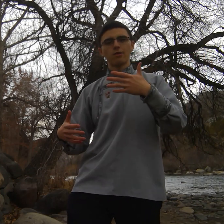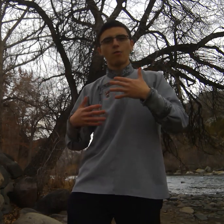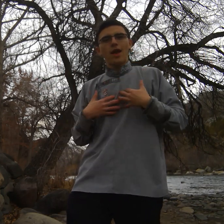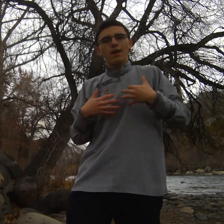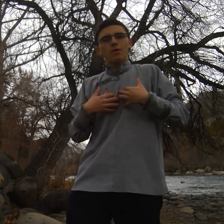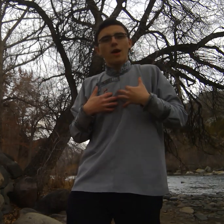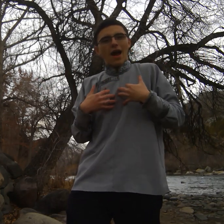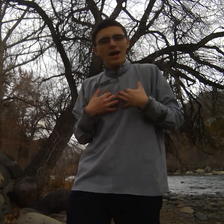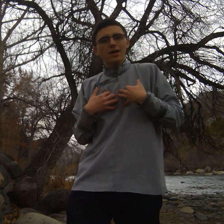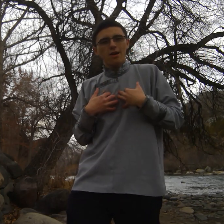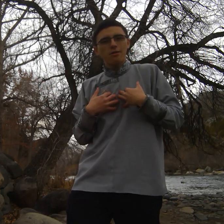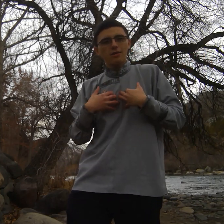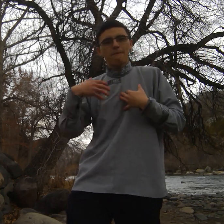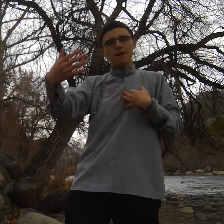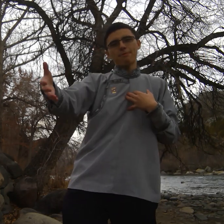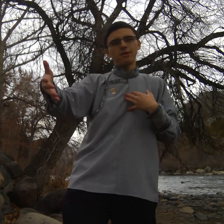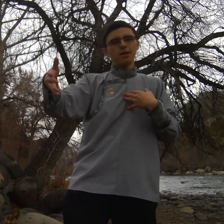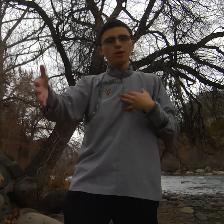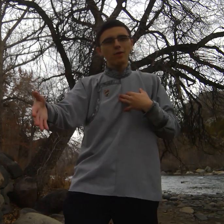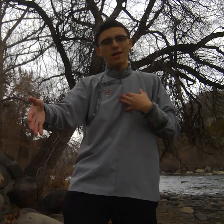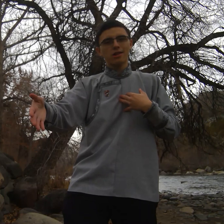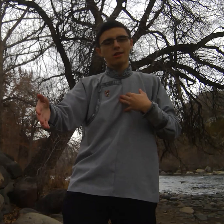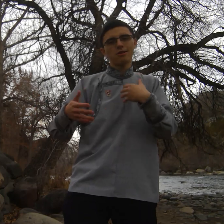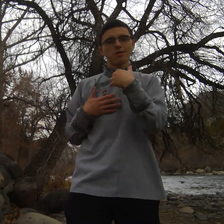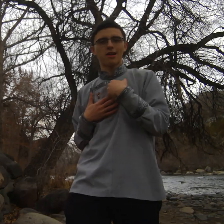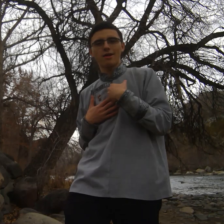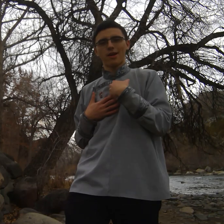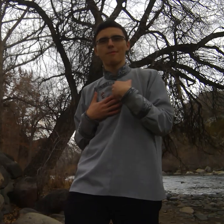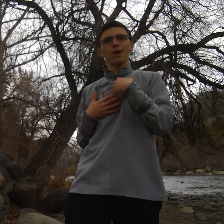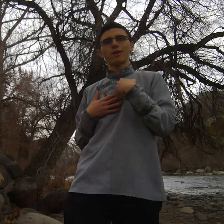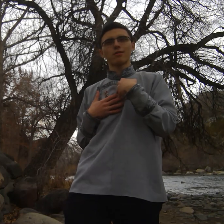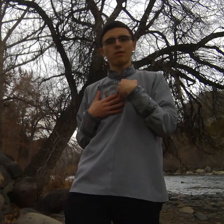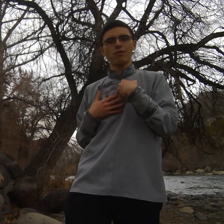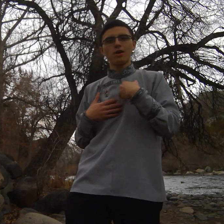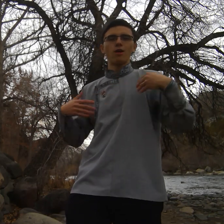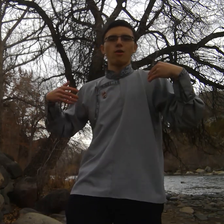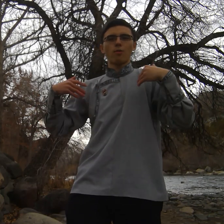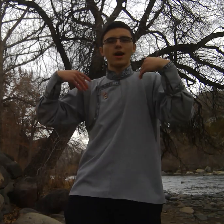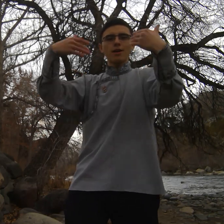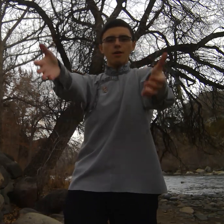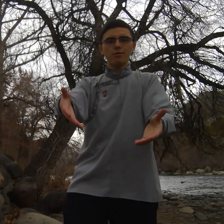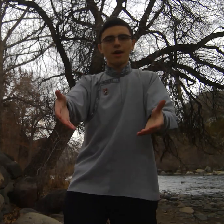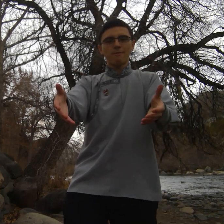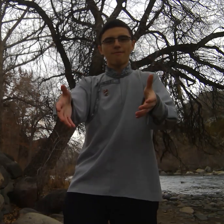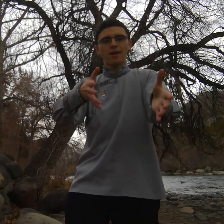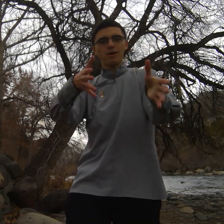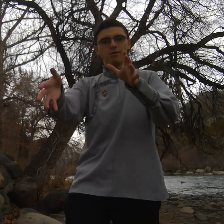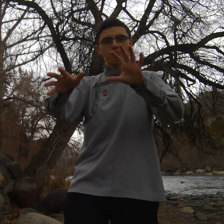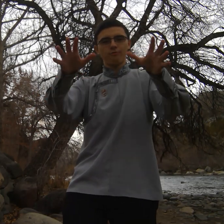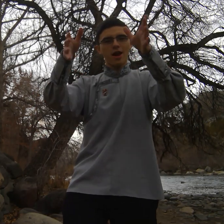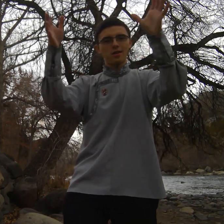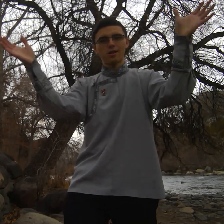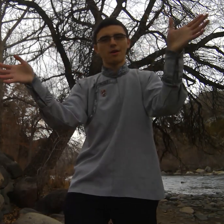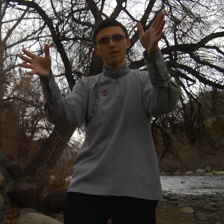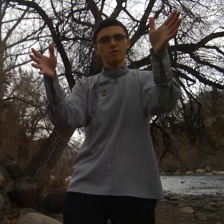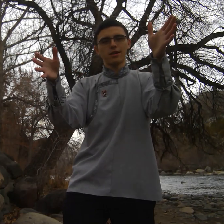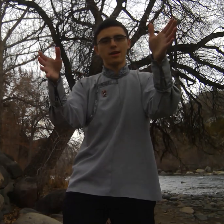when when I know that people in the US understand what I'm going through or when I know that my fellow friends in Mongolia